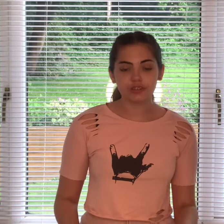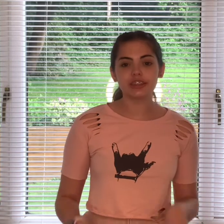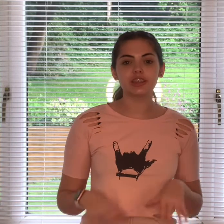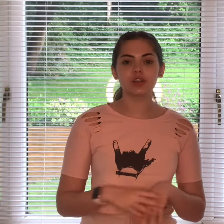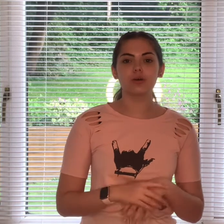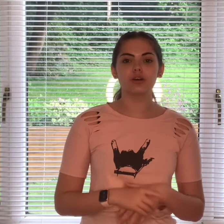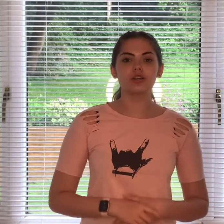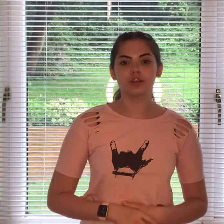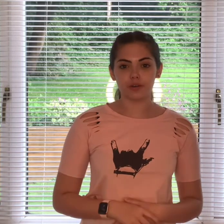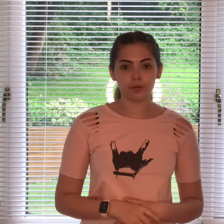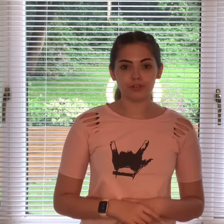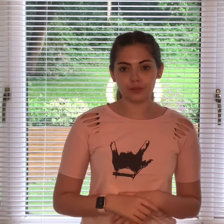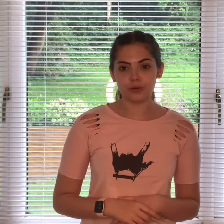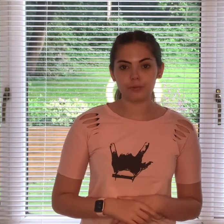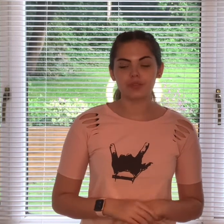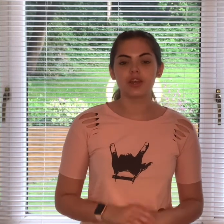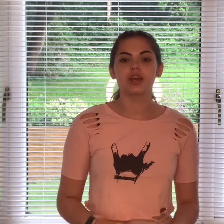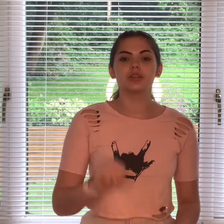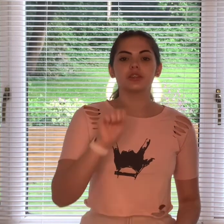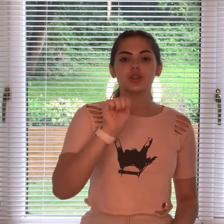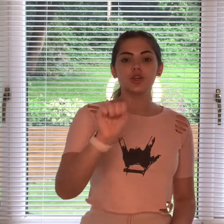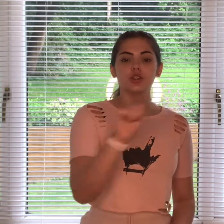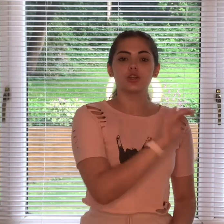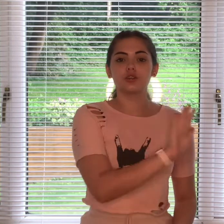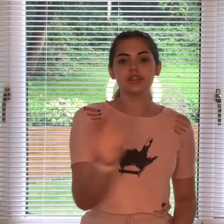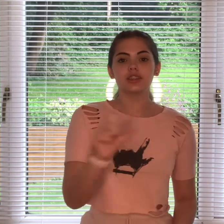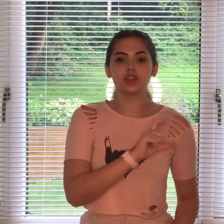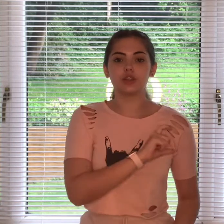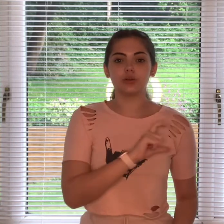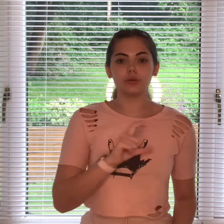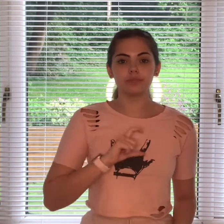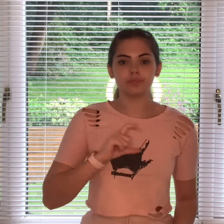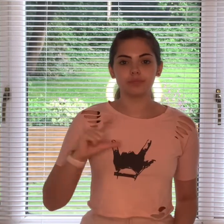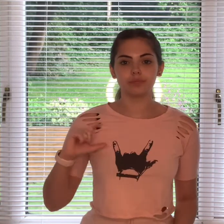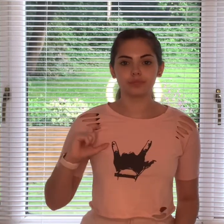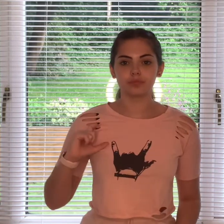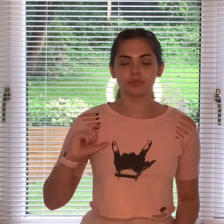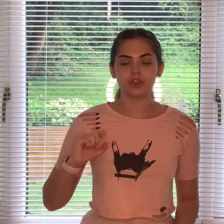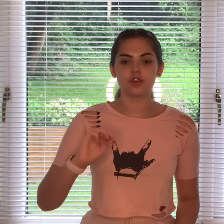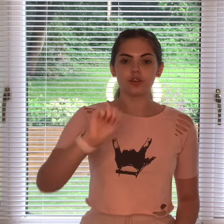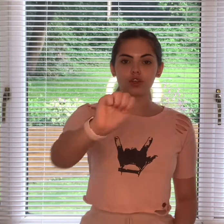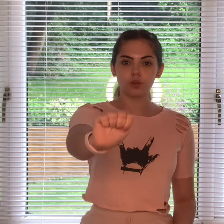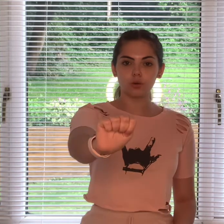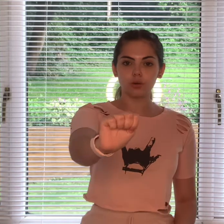insecure don't know what for so it's you're insecure but you're